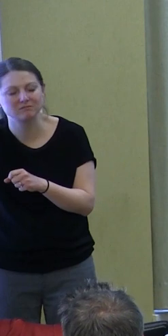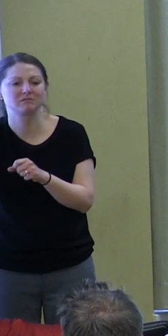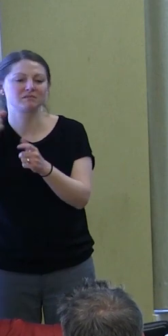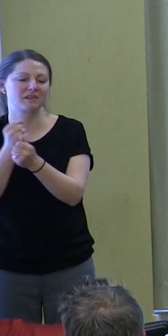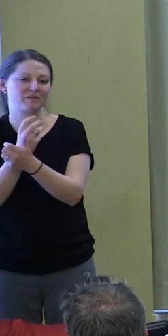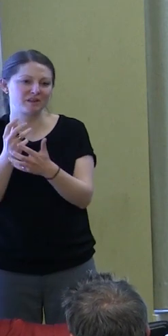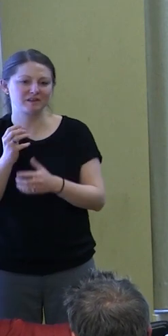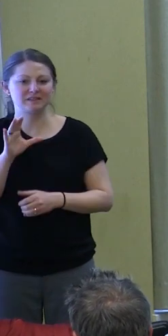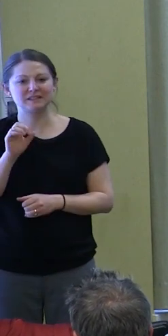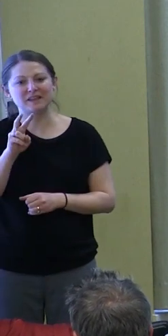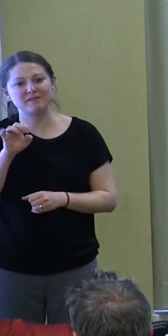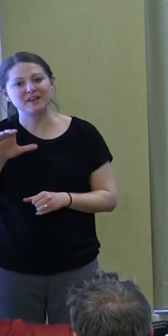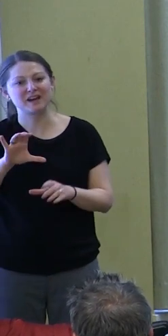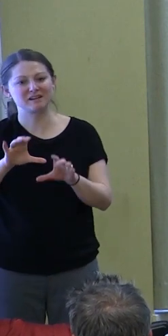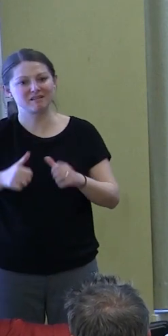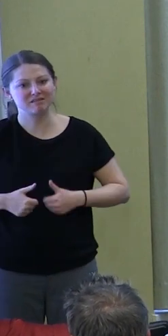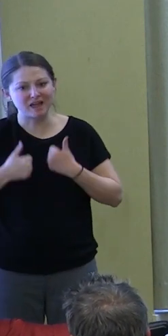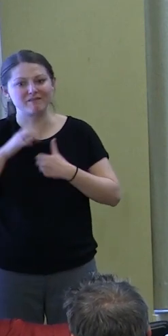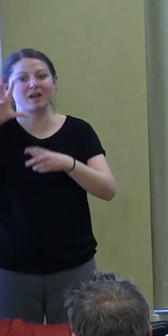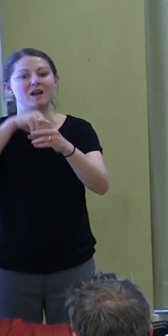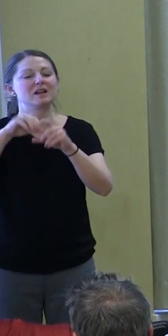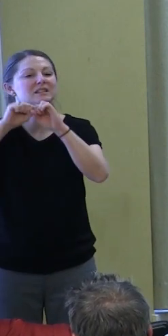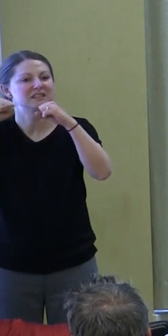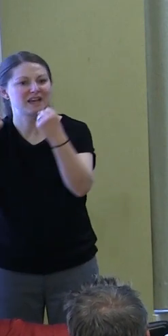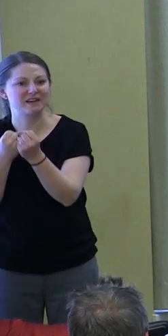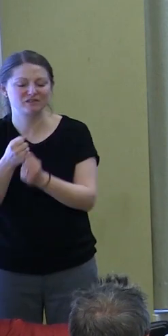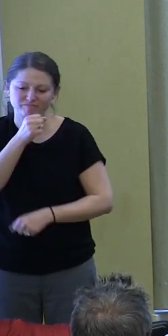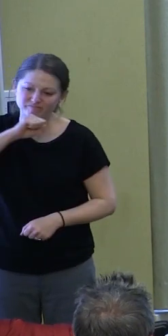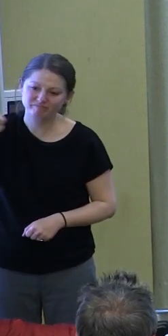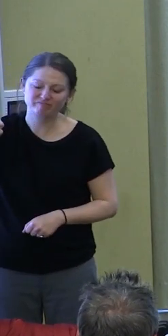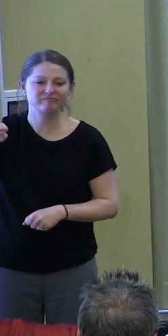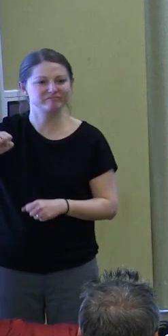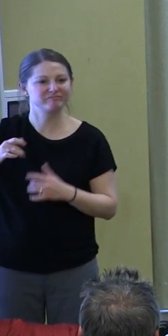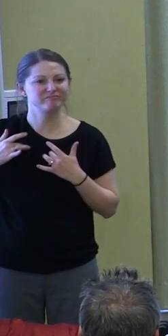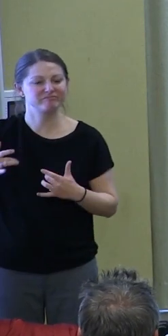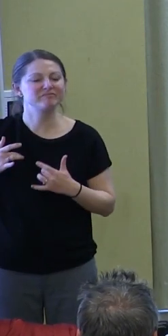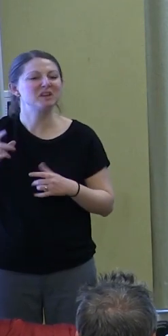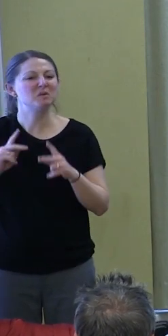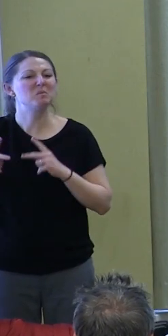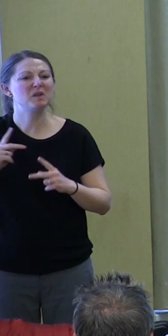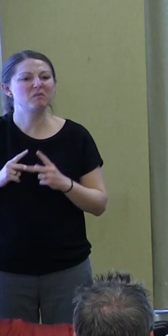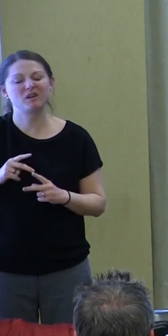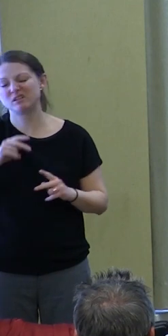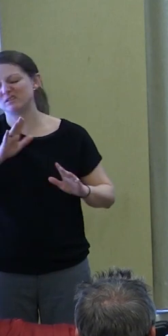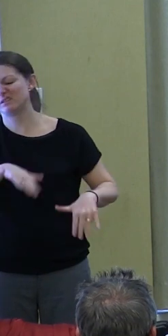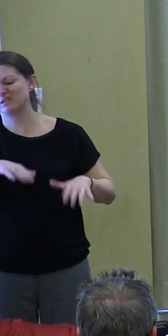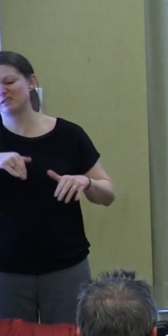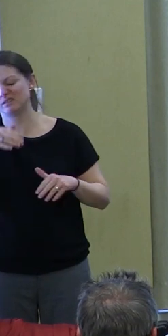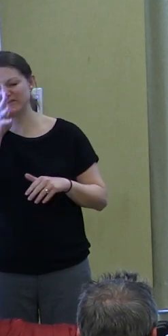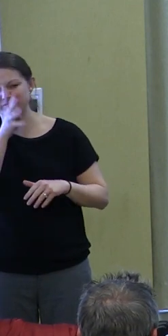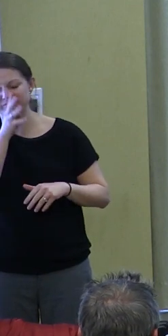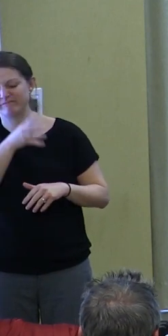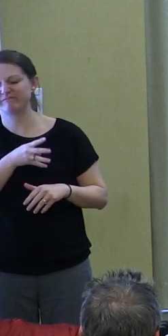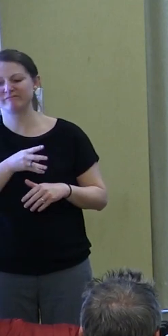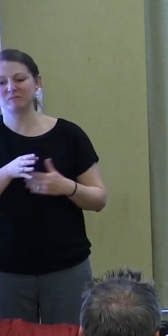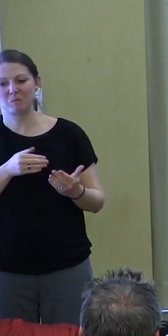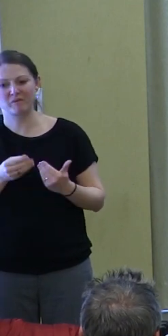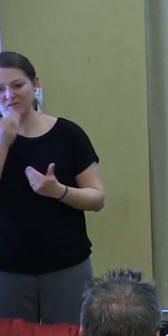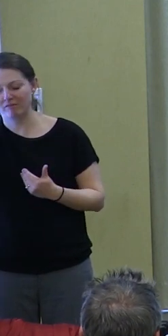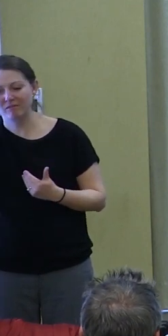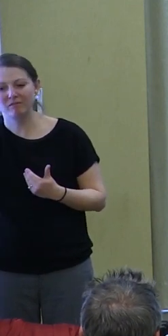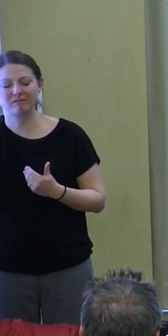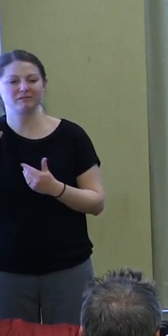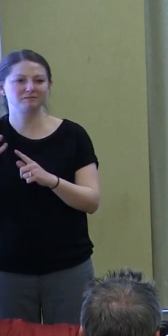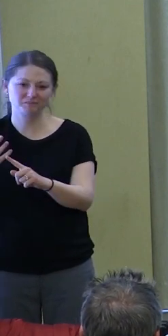one become a part of society and thereby fights against that current trend toward apathy and cynicism. And political life provides the